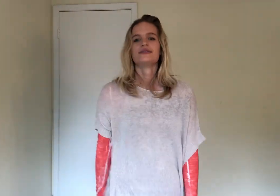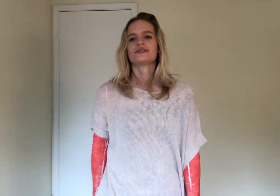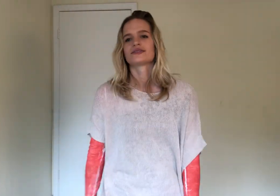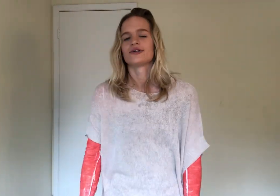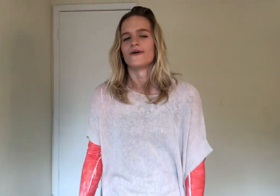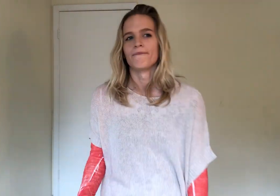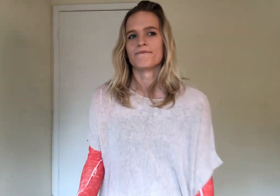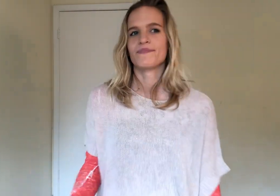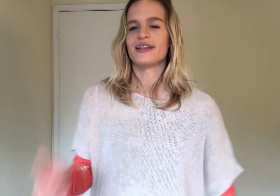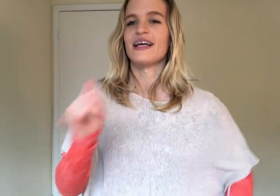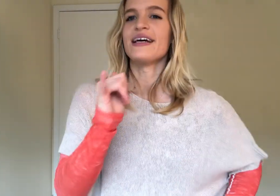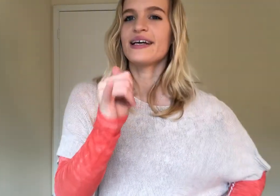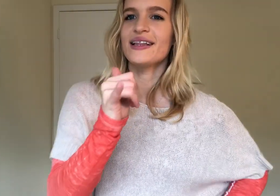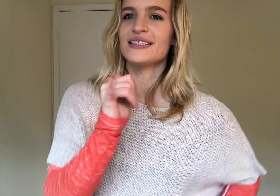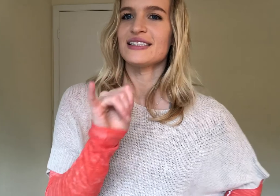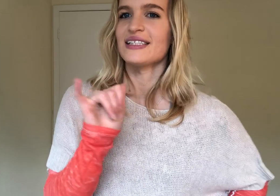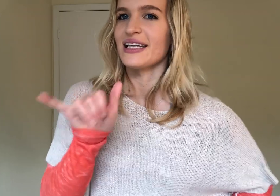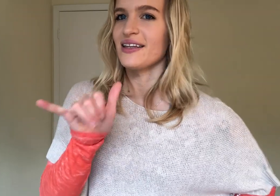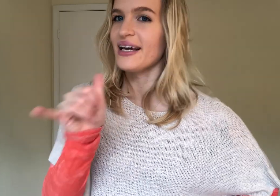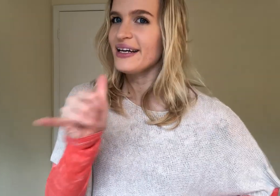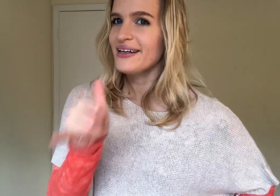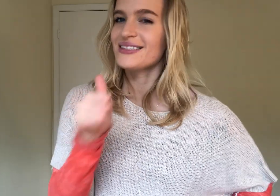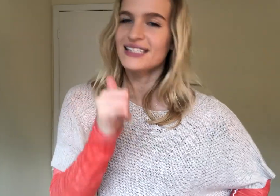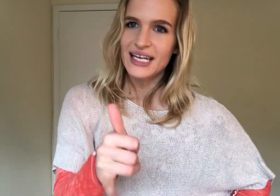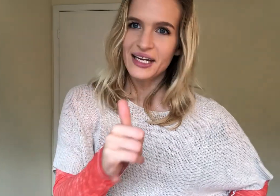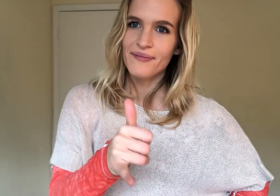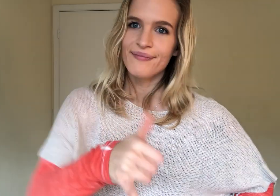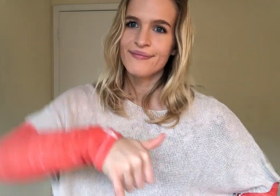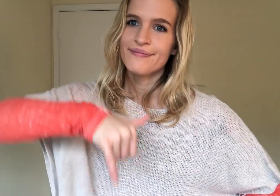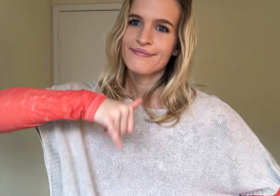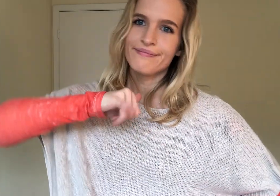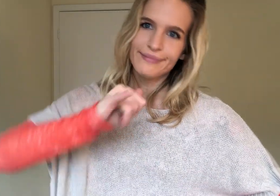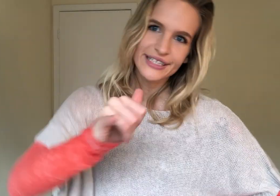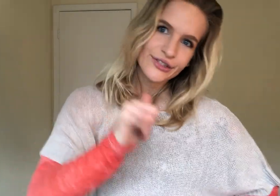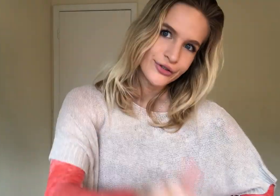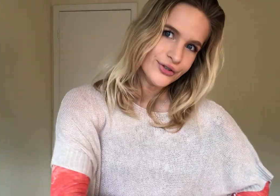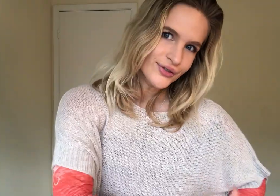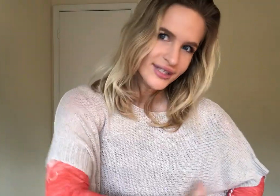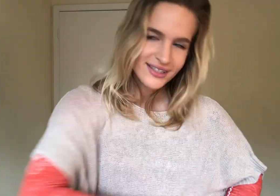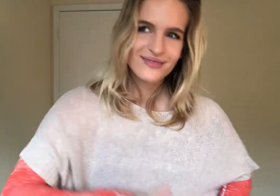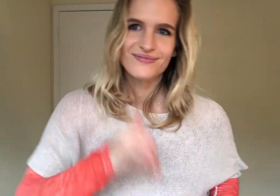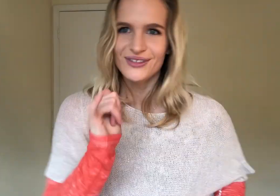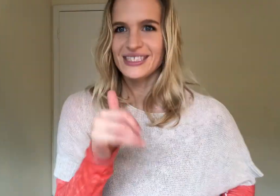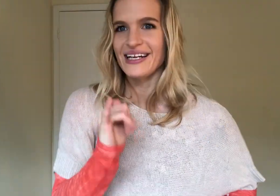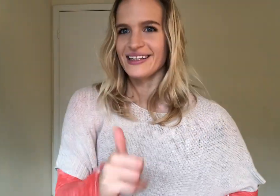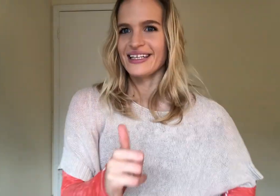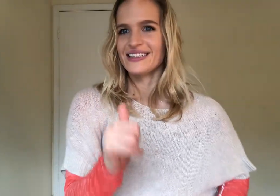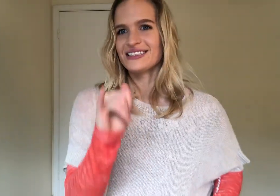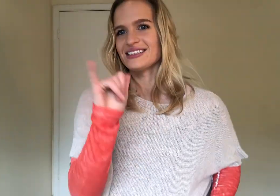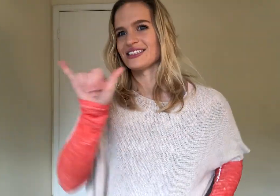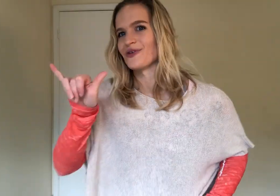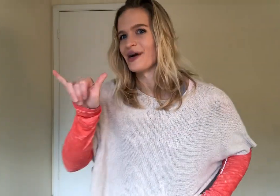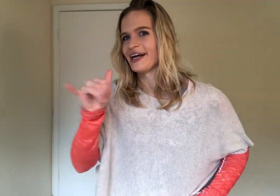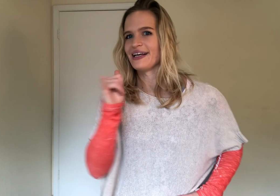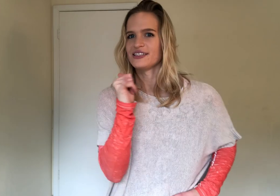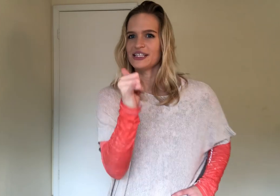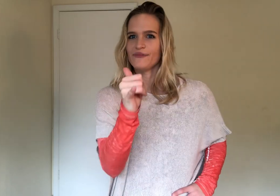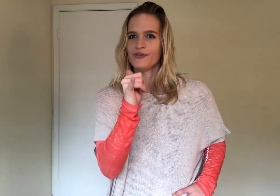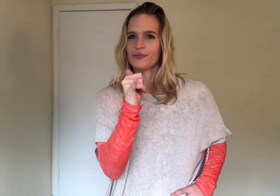So. Like. This is like. Like. Same. Me too. You. Those kind of things. Just a Y handshake. Move it